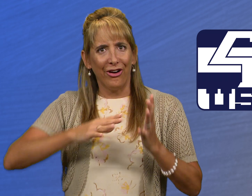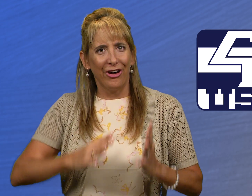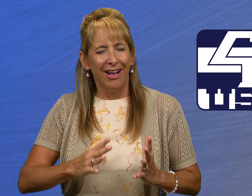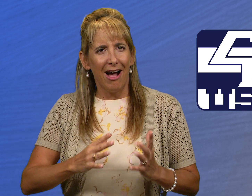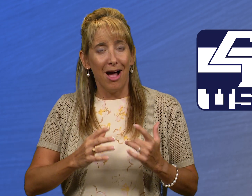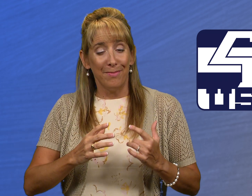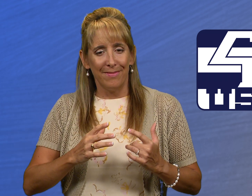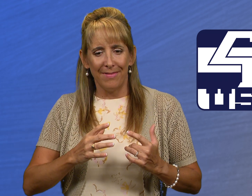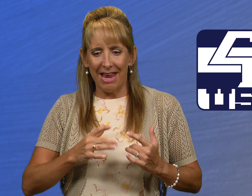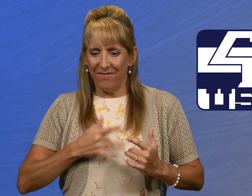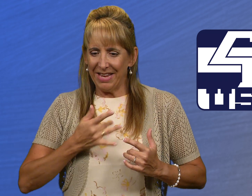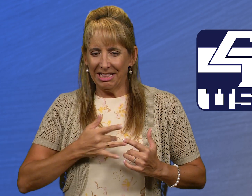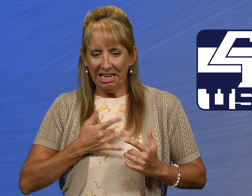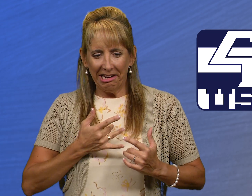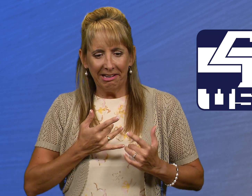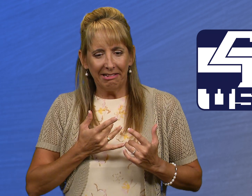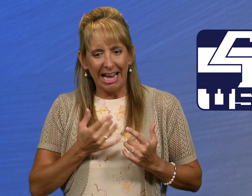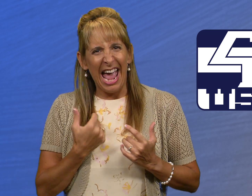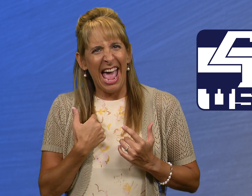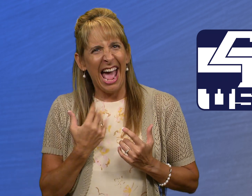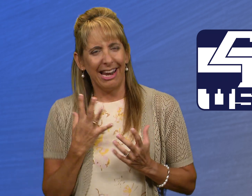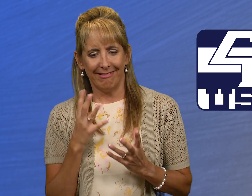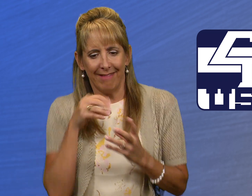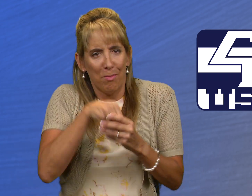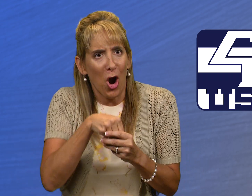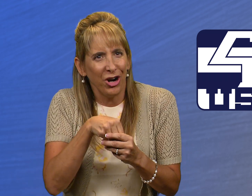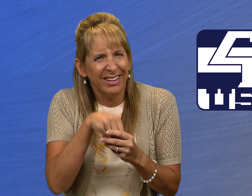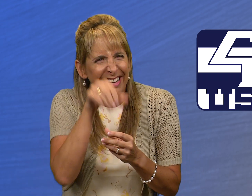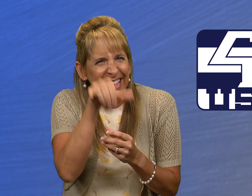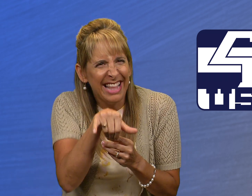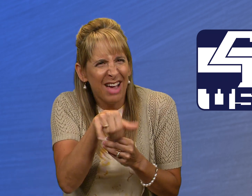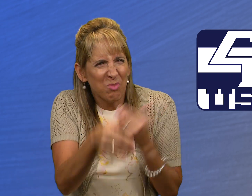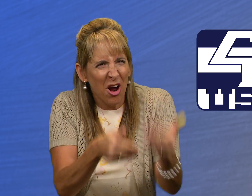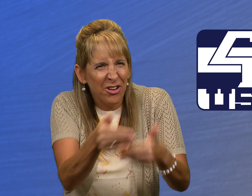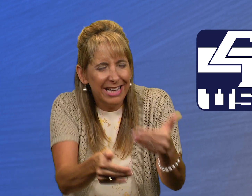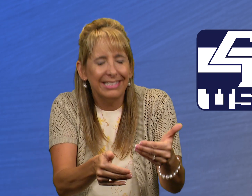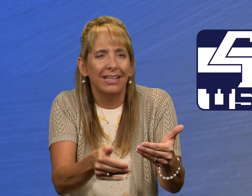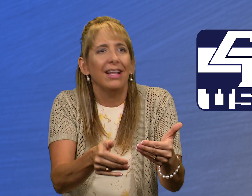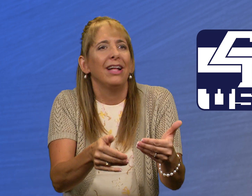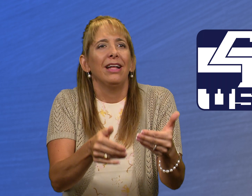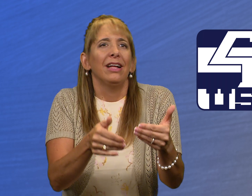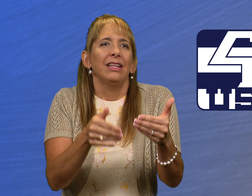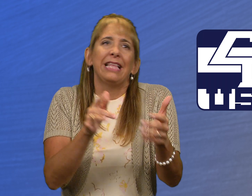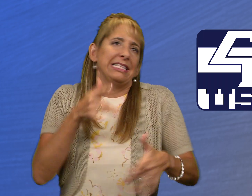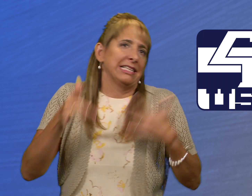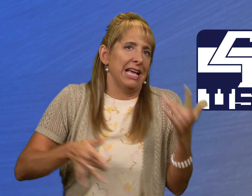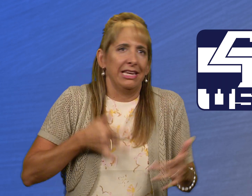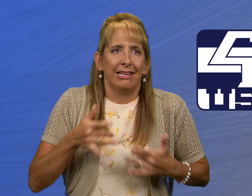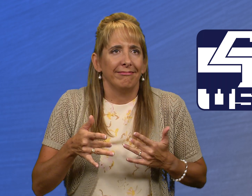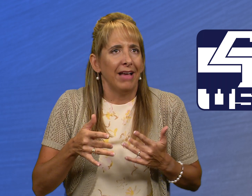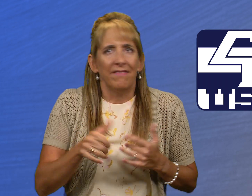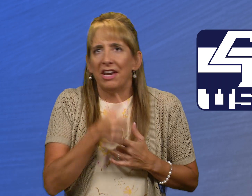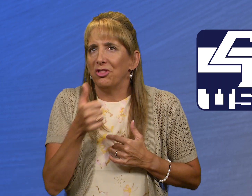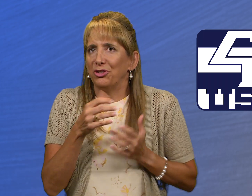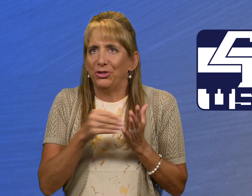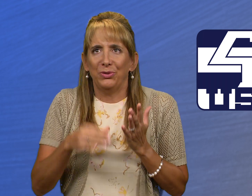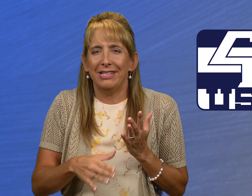and feeling like I had a part in that progress, that's exciting. I've had other students